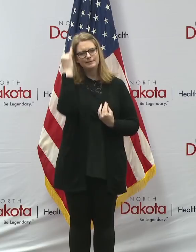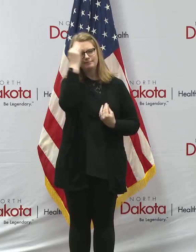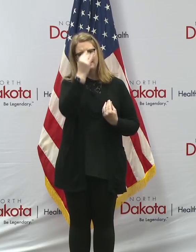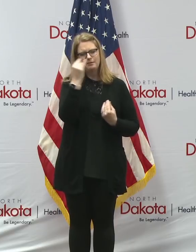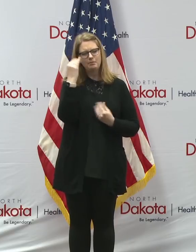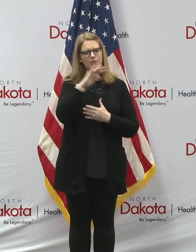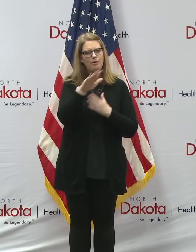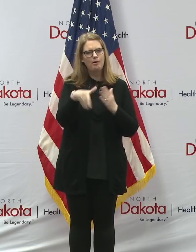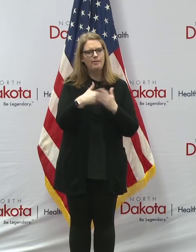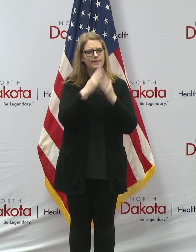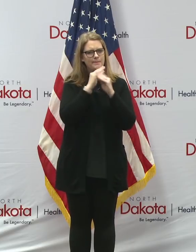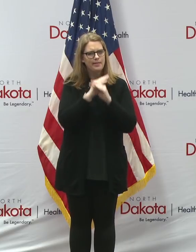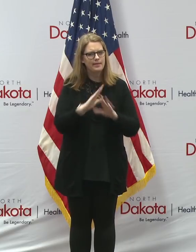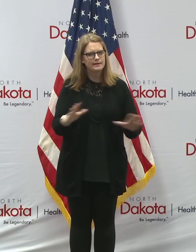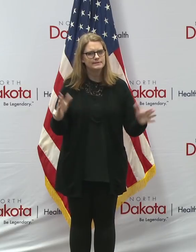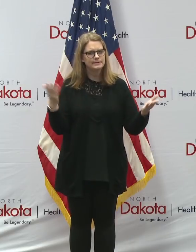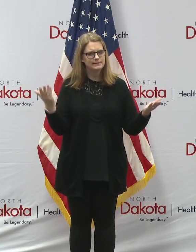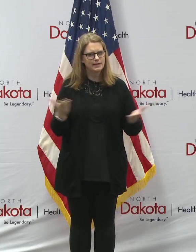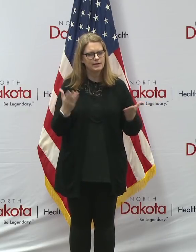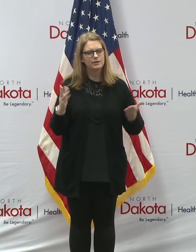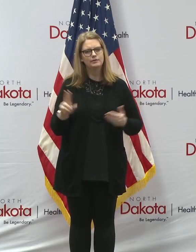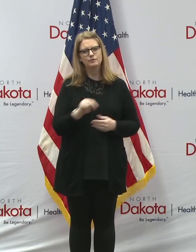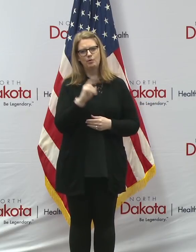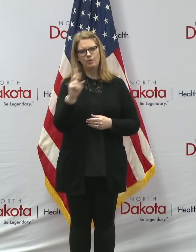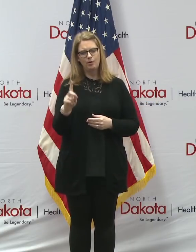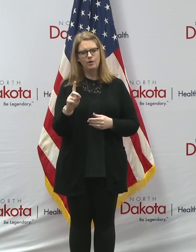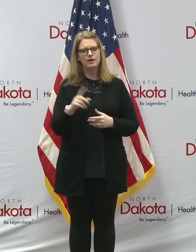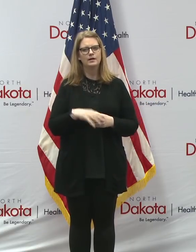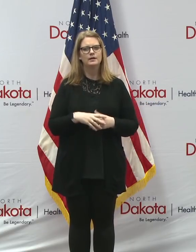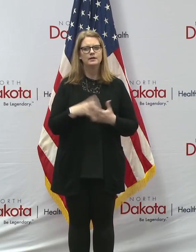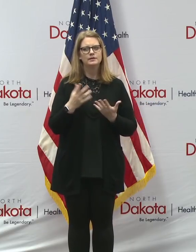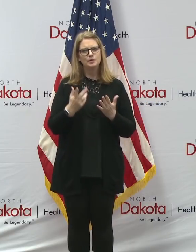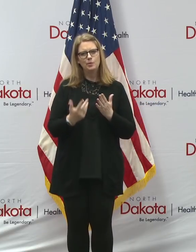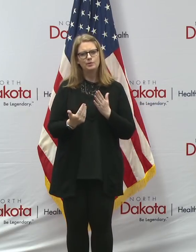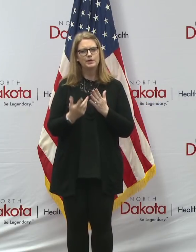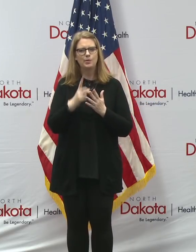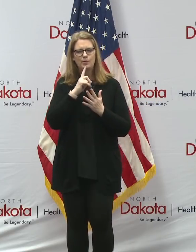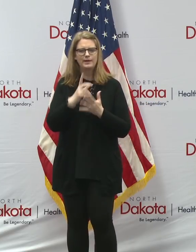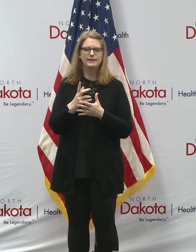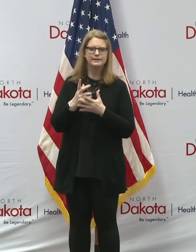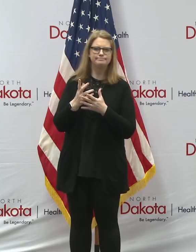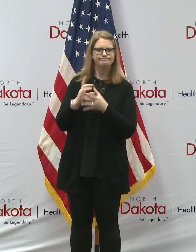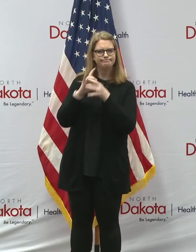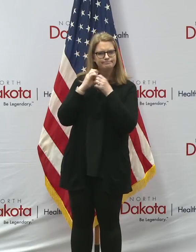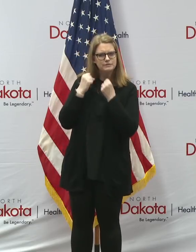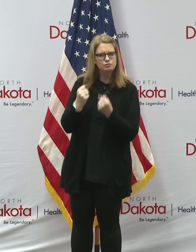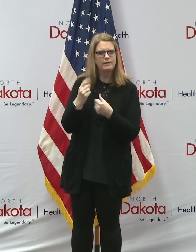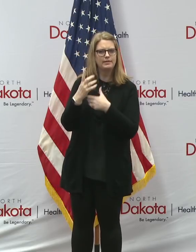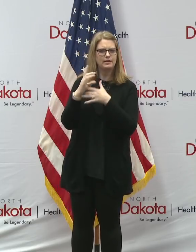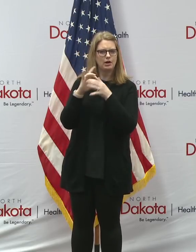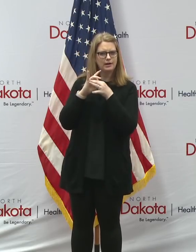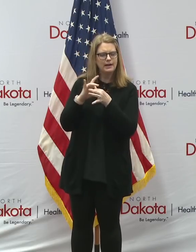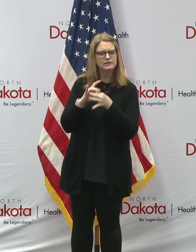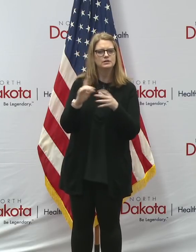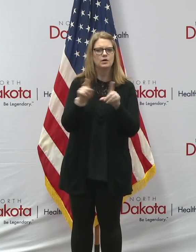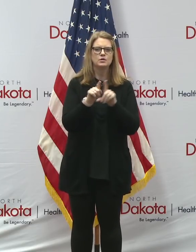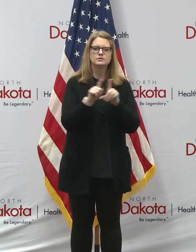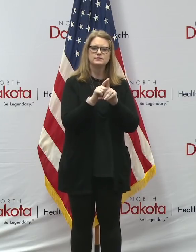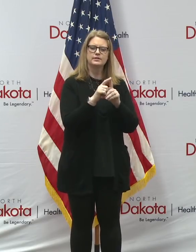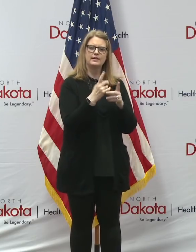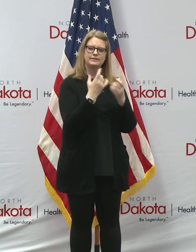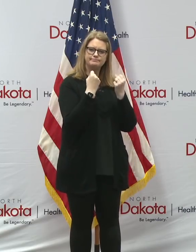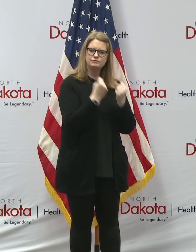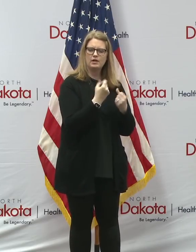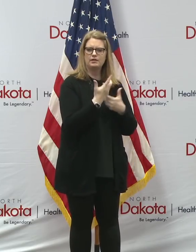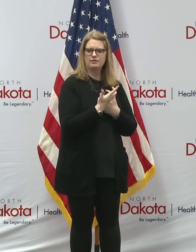North Dakotans. It's an opportunity to renew our faith, and it's an opportunity to strengthen our connection with our families and friends,